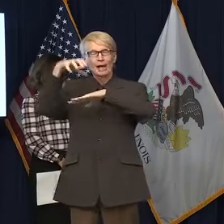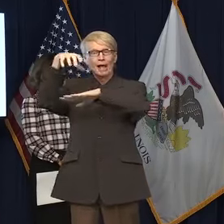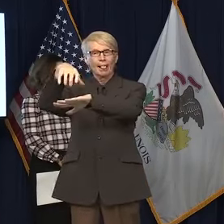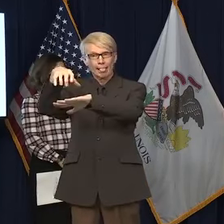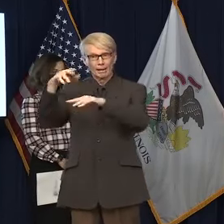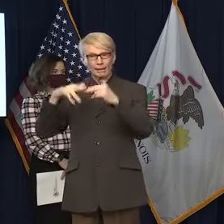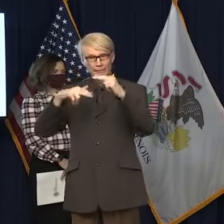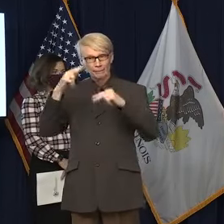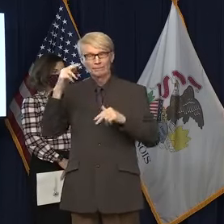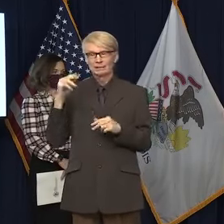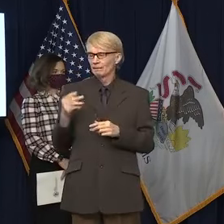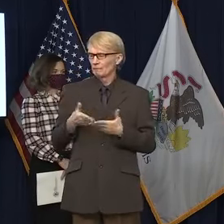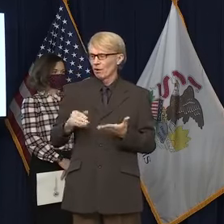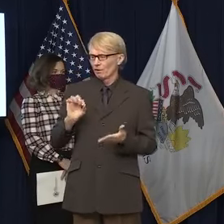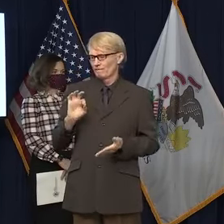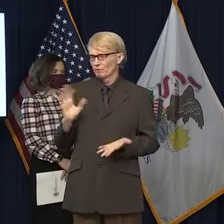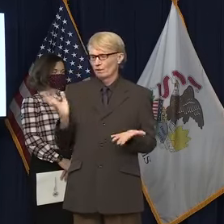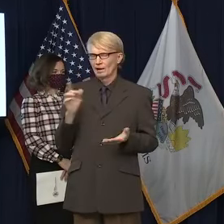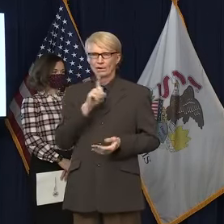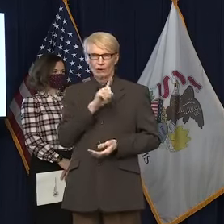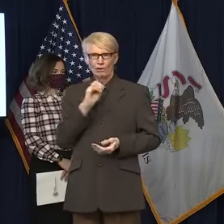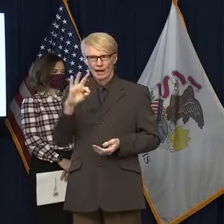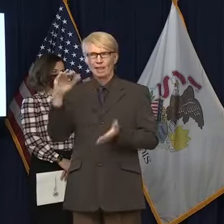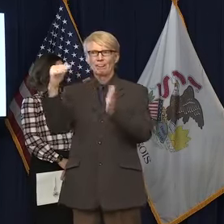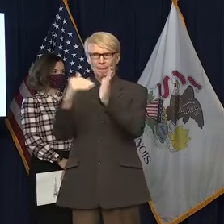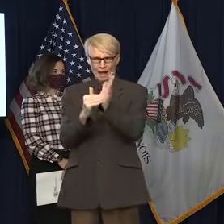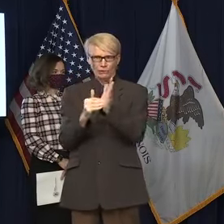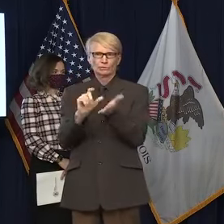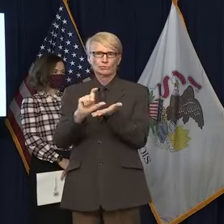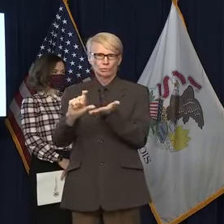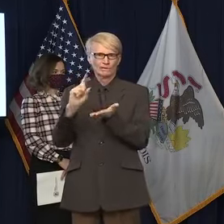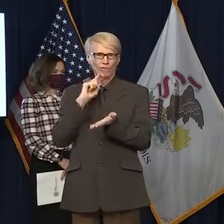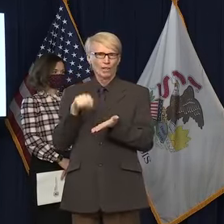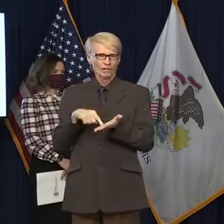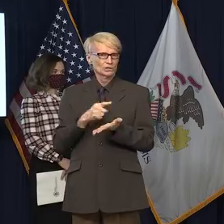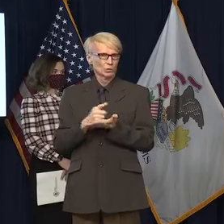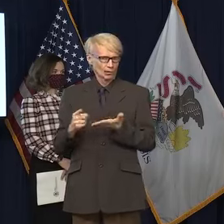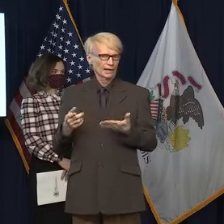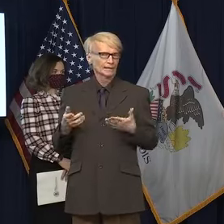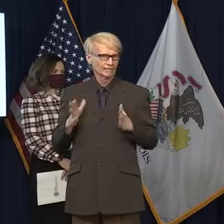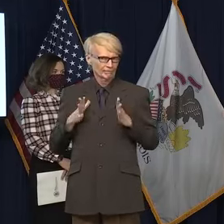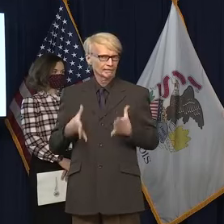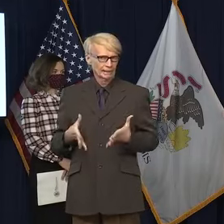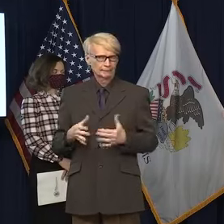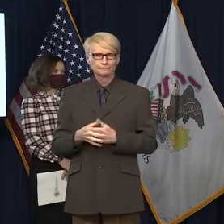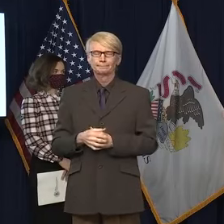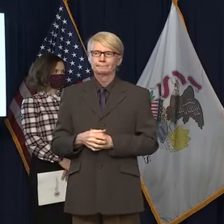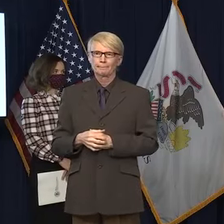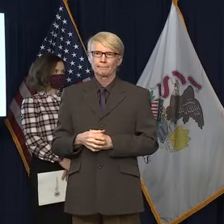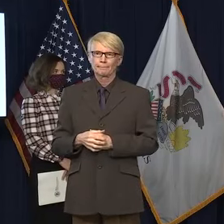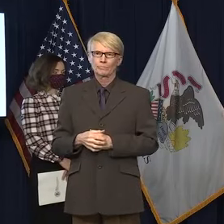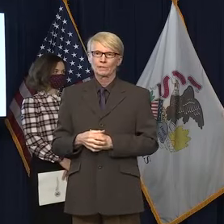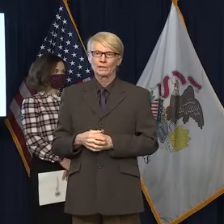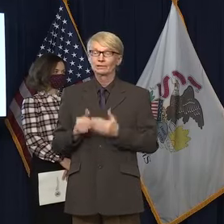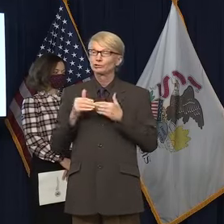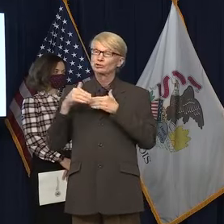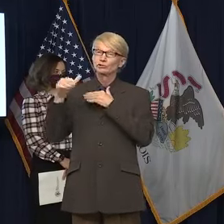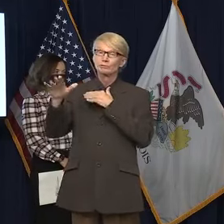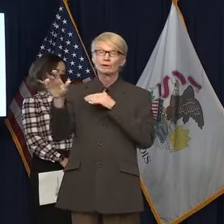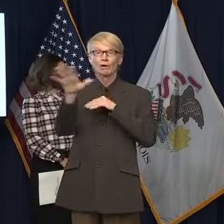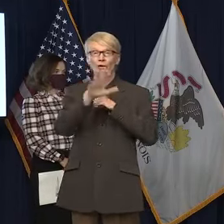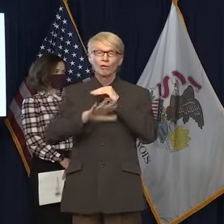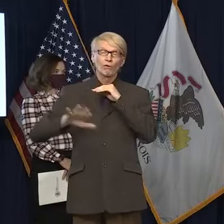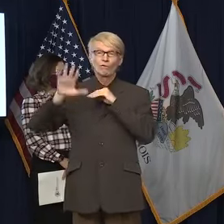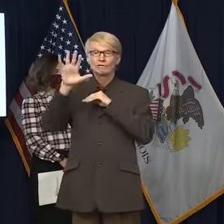part of our initial 109,000 doses for this week. Shipments to regional destinations across the